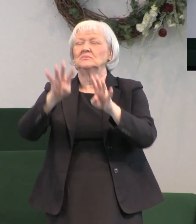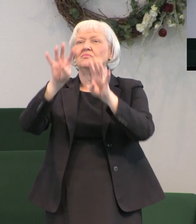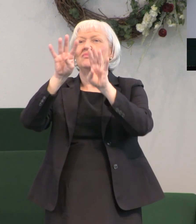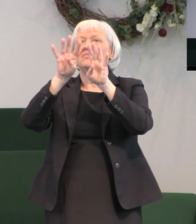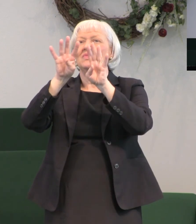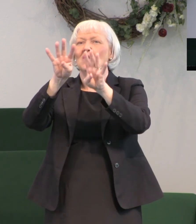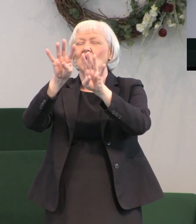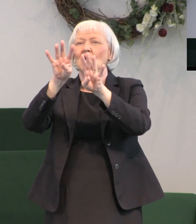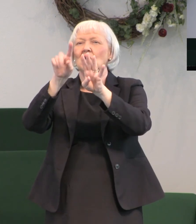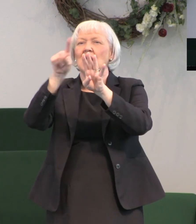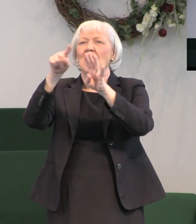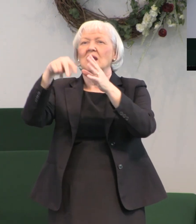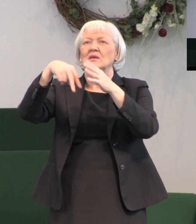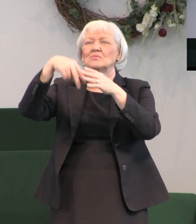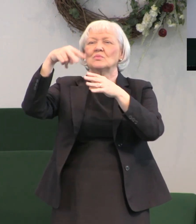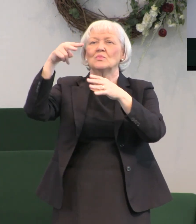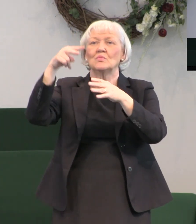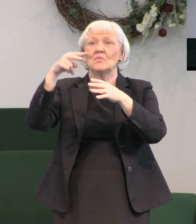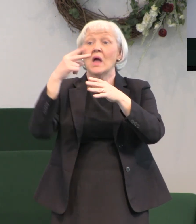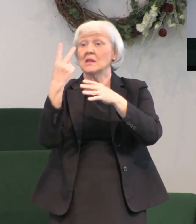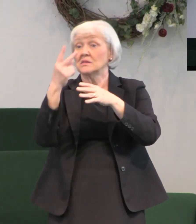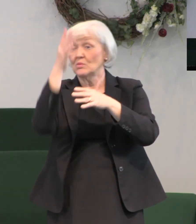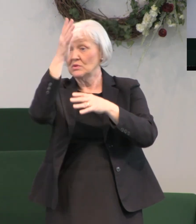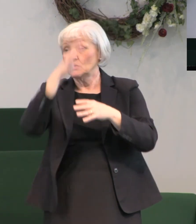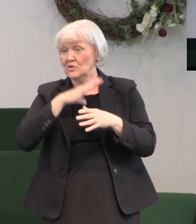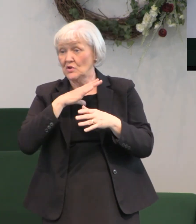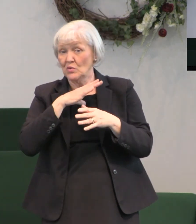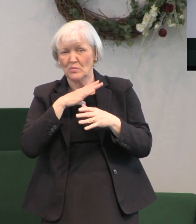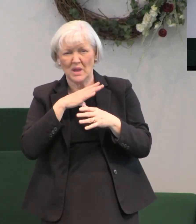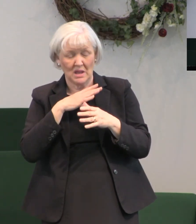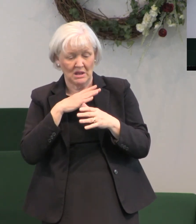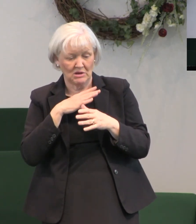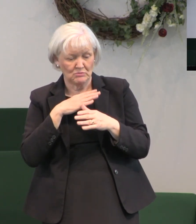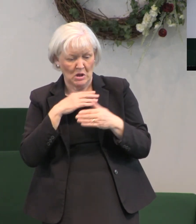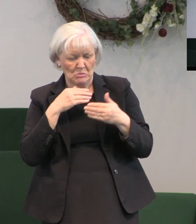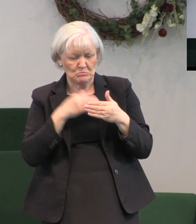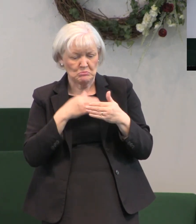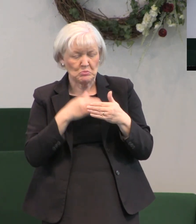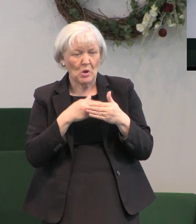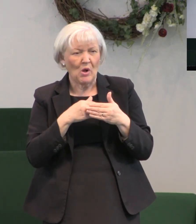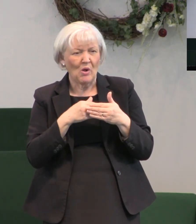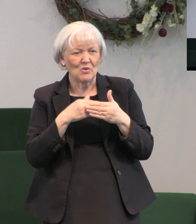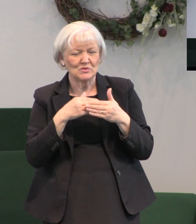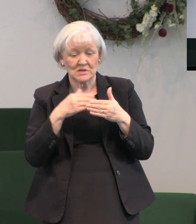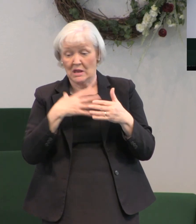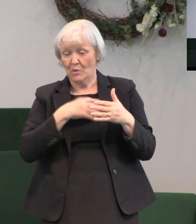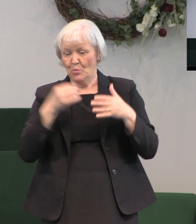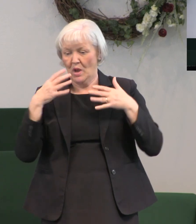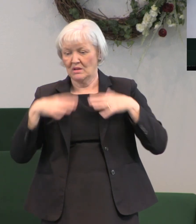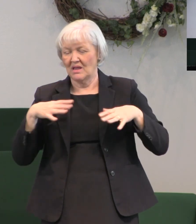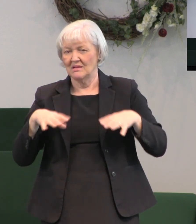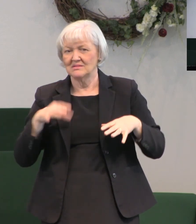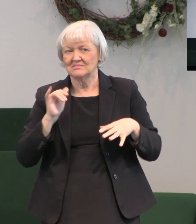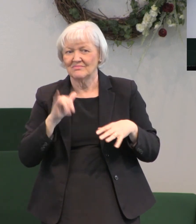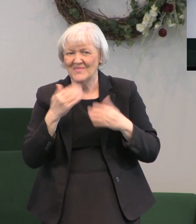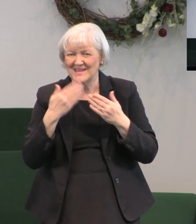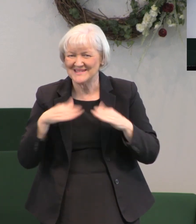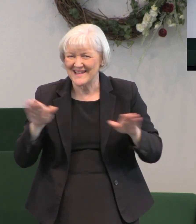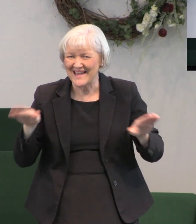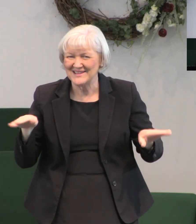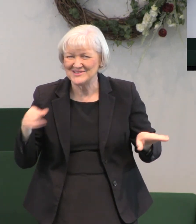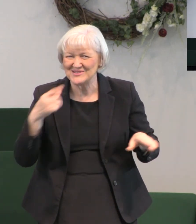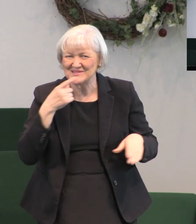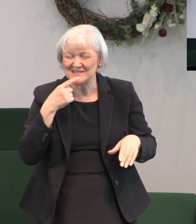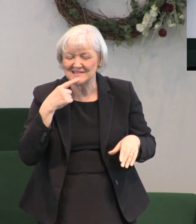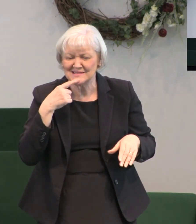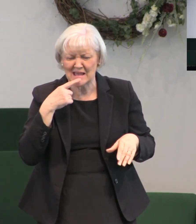as he went up behold two men stood by him in white apparel that's angels and they said to him you men of